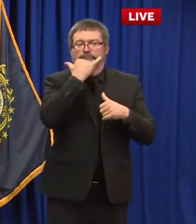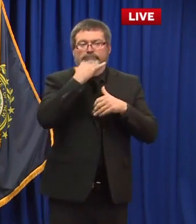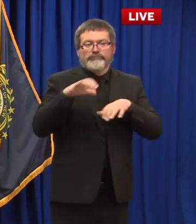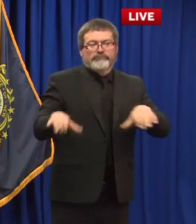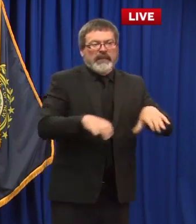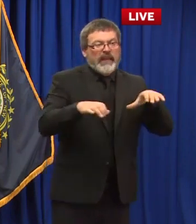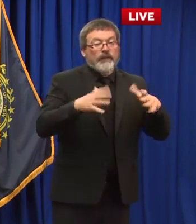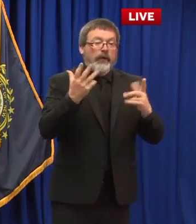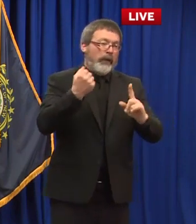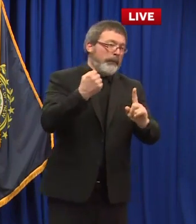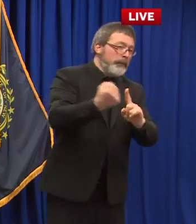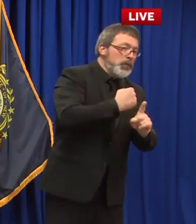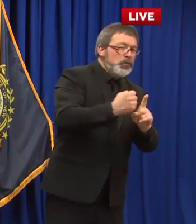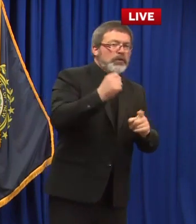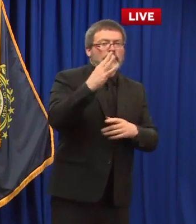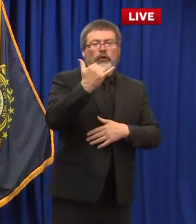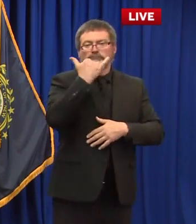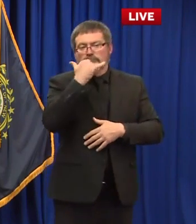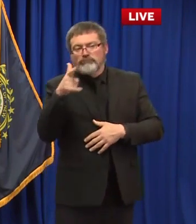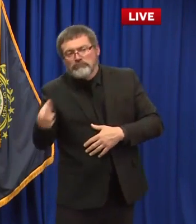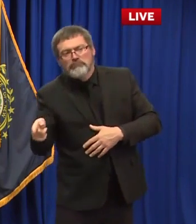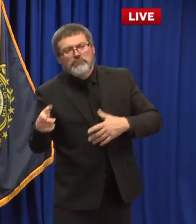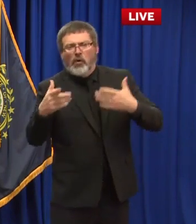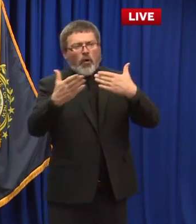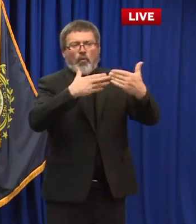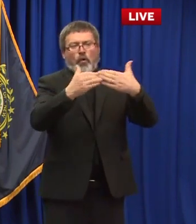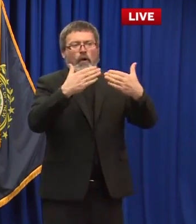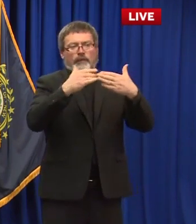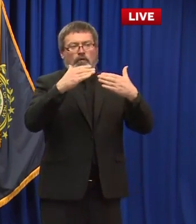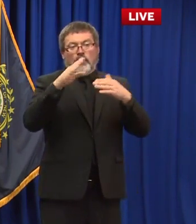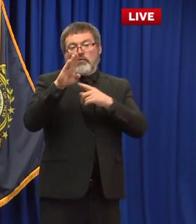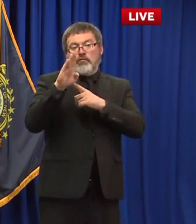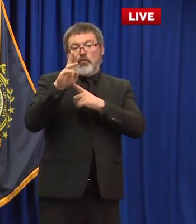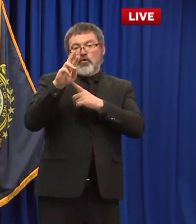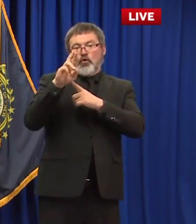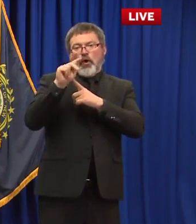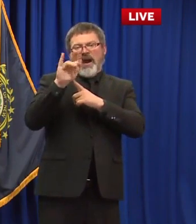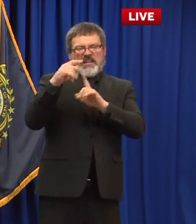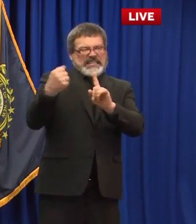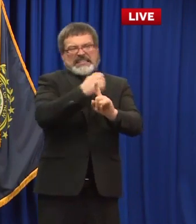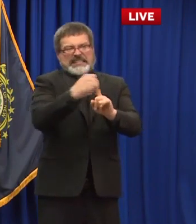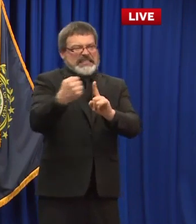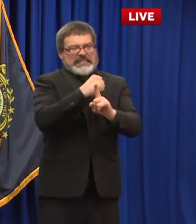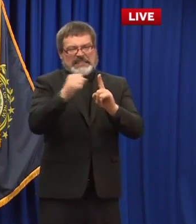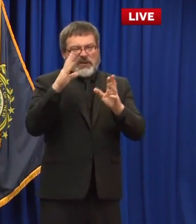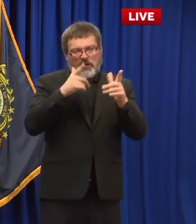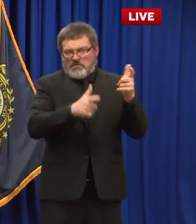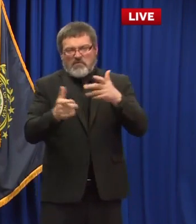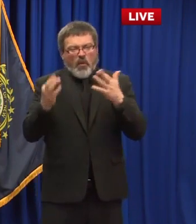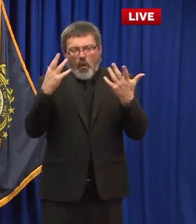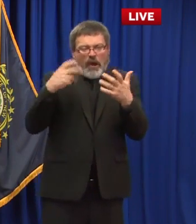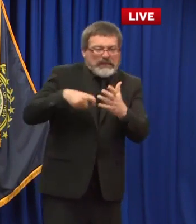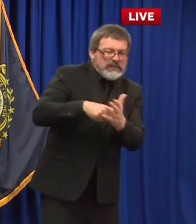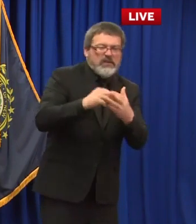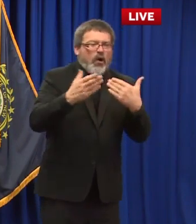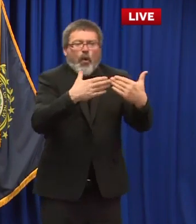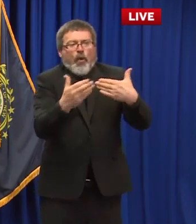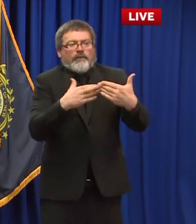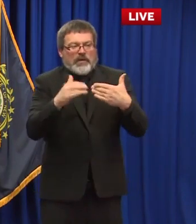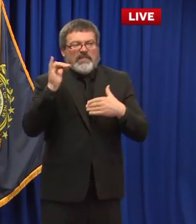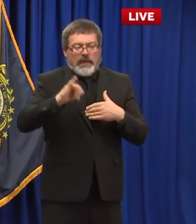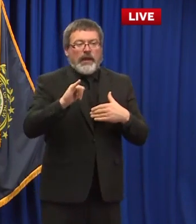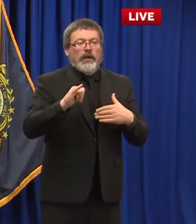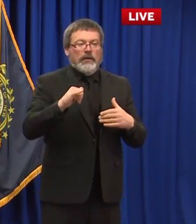want to call it police brutality whatever it might be and and um yes so we're very very much in favor of that process uh we got to look at the bill and